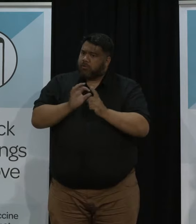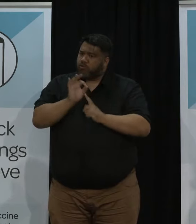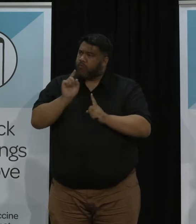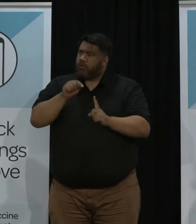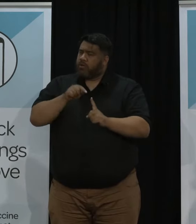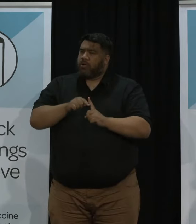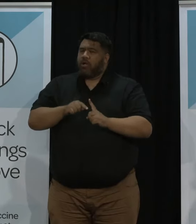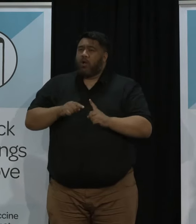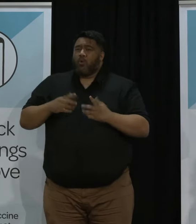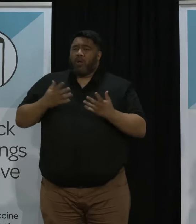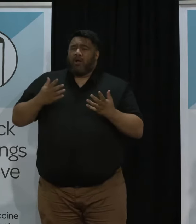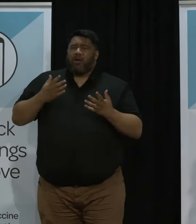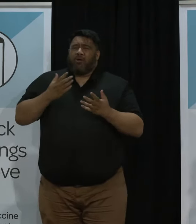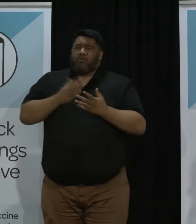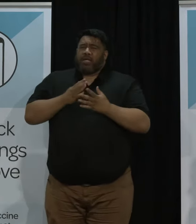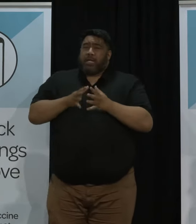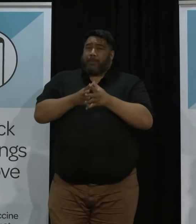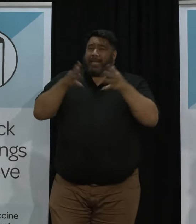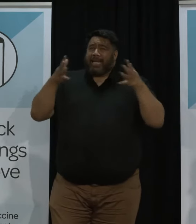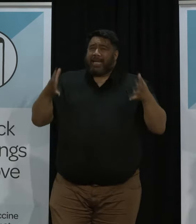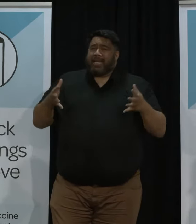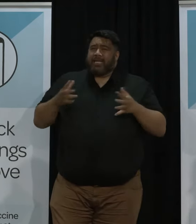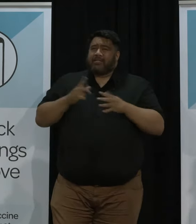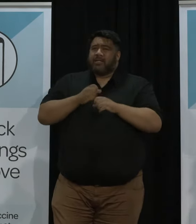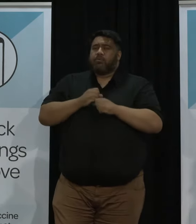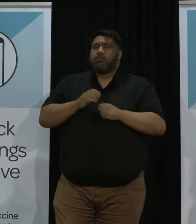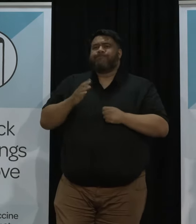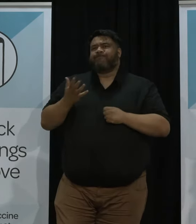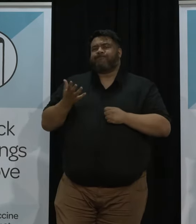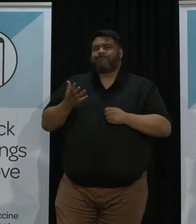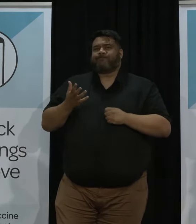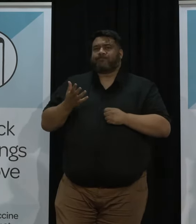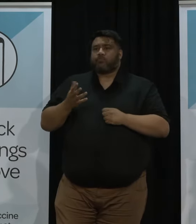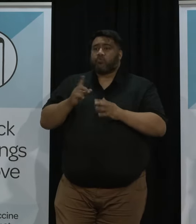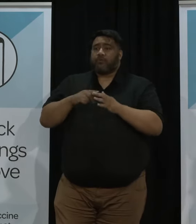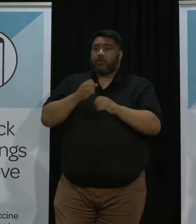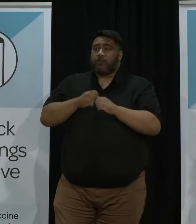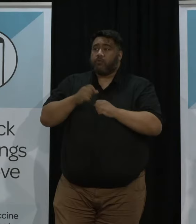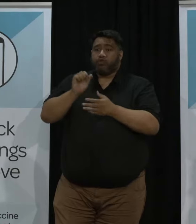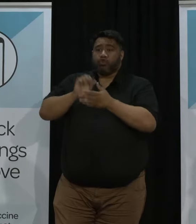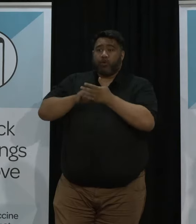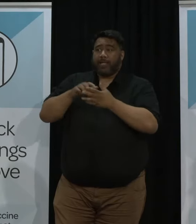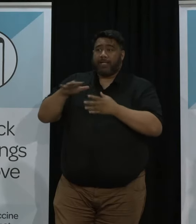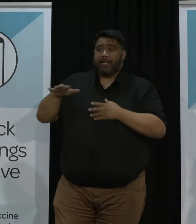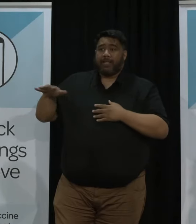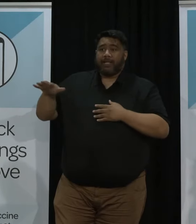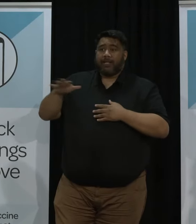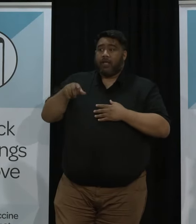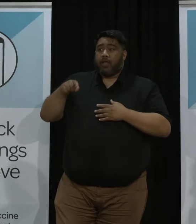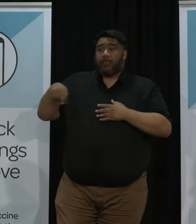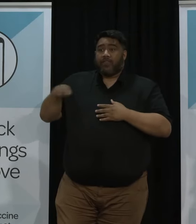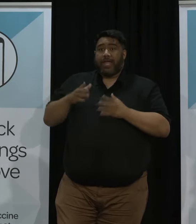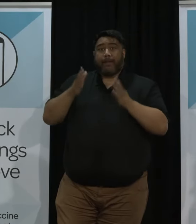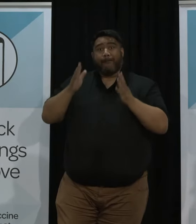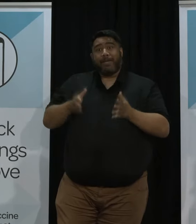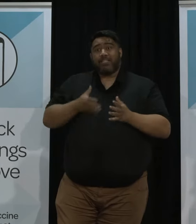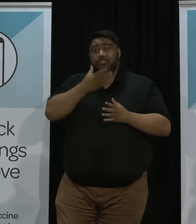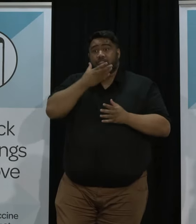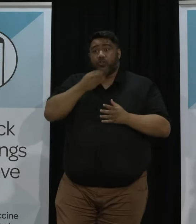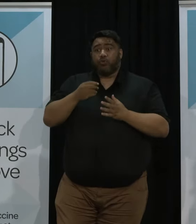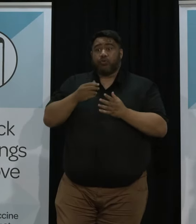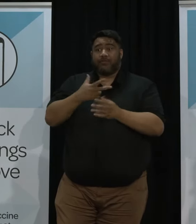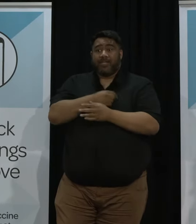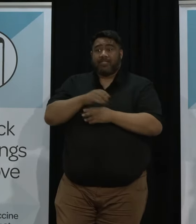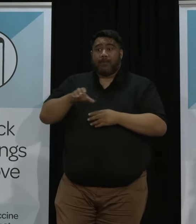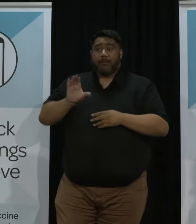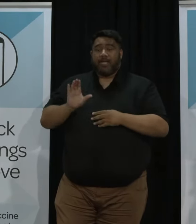none of them are particularly substantial so for instance retail actually aren't required to use vaccine passes we've noticed that